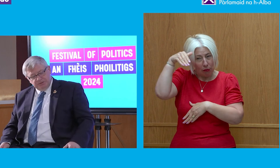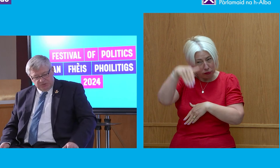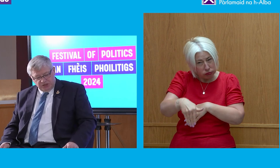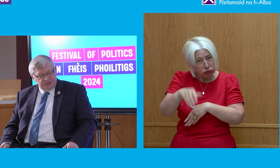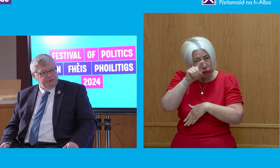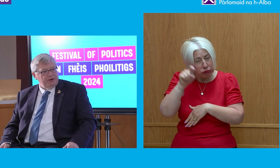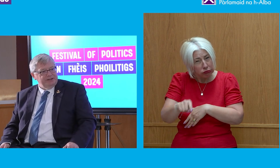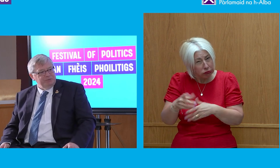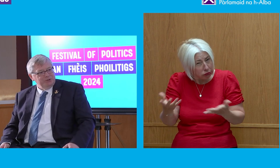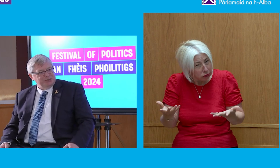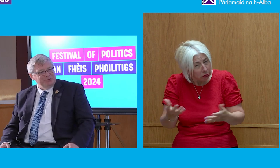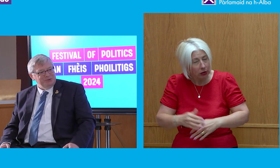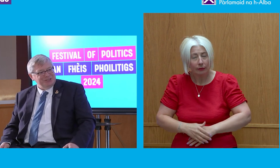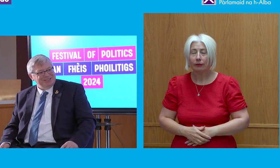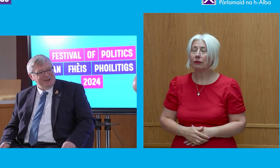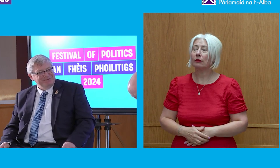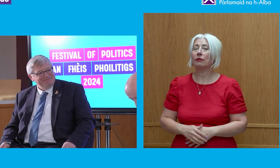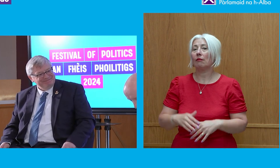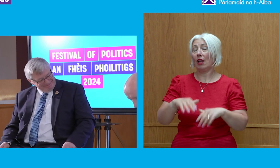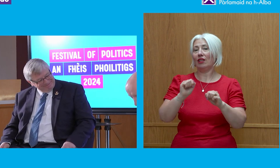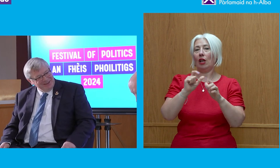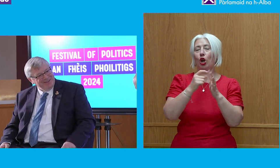Ellie, I'm going to start at the far end and work towards.